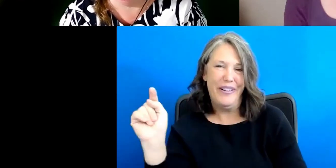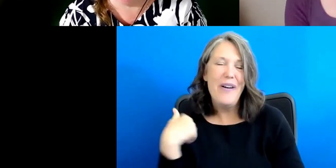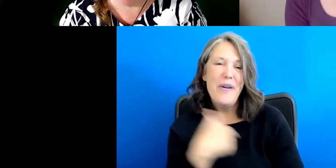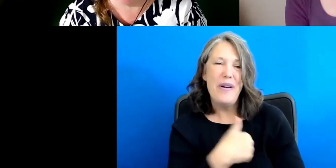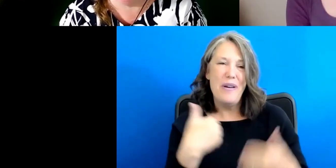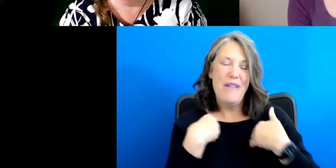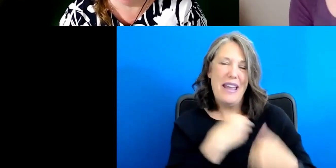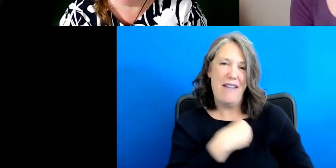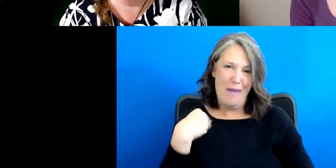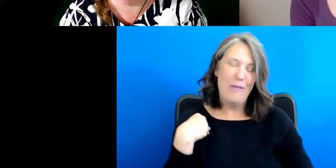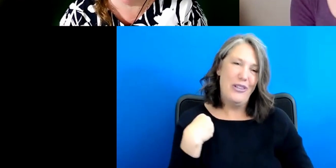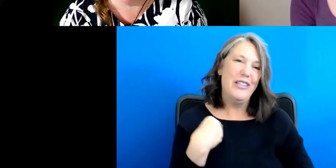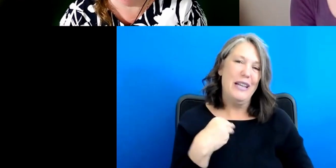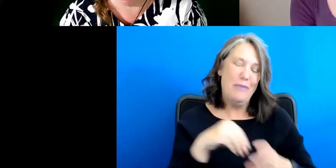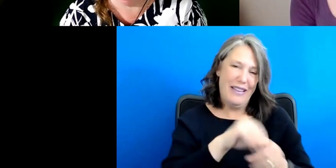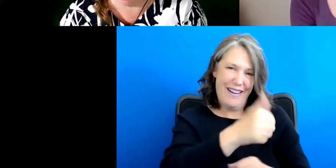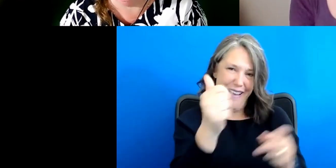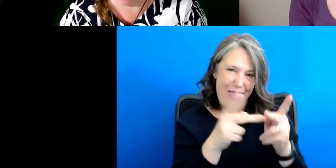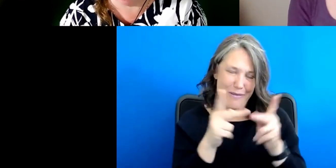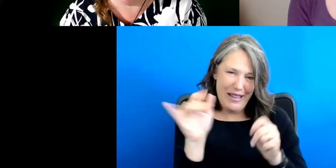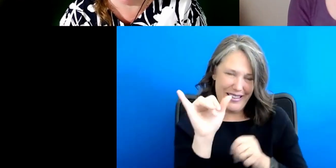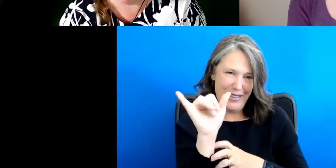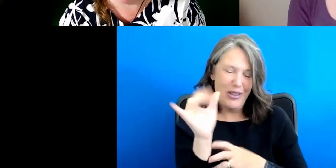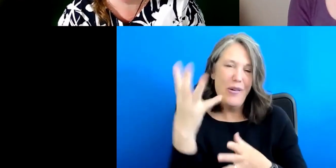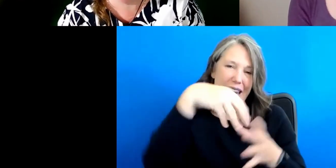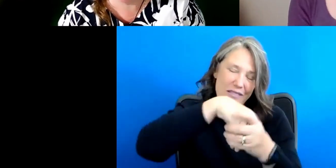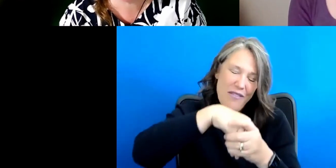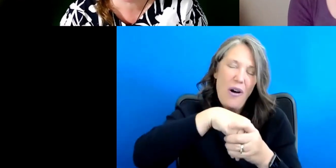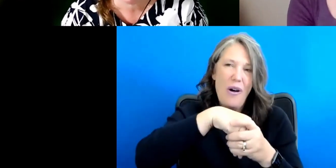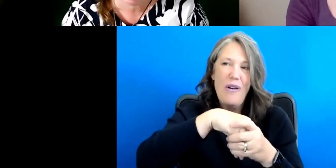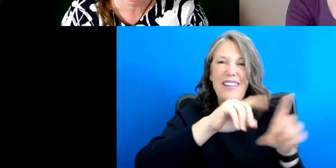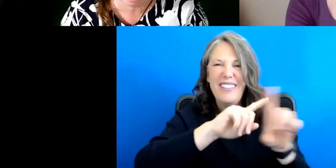we've got memberships in other places and, and they're involved in other ways.